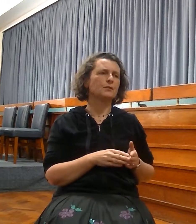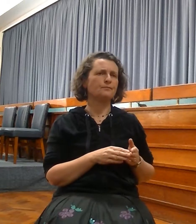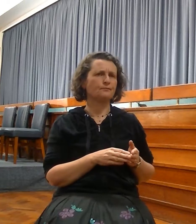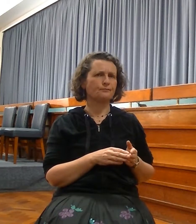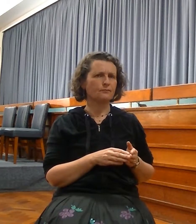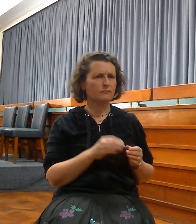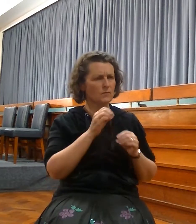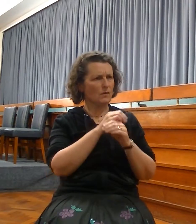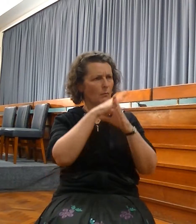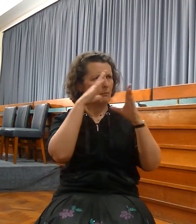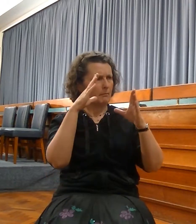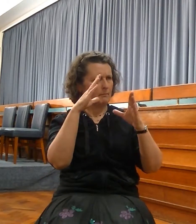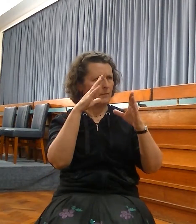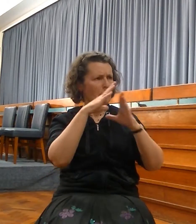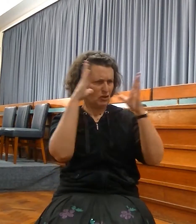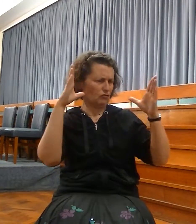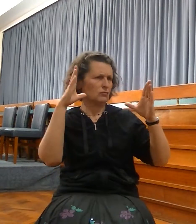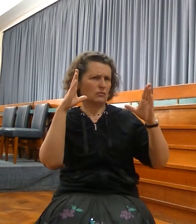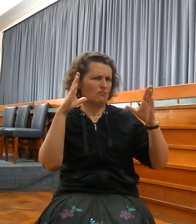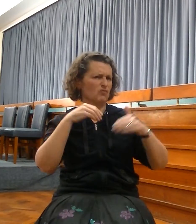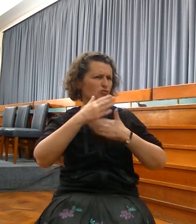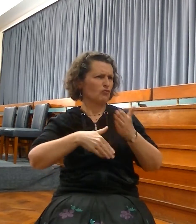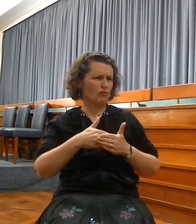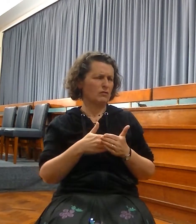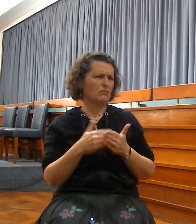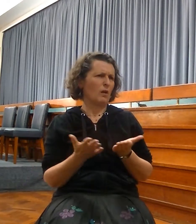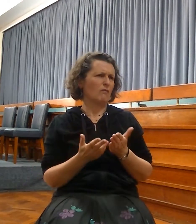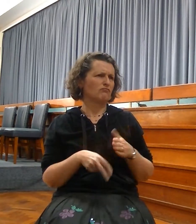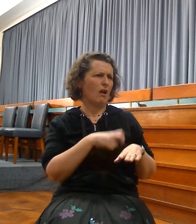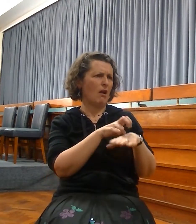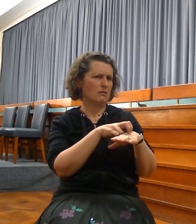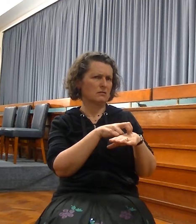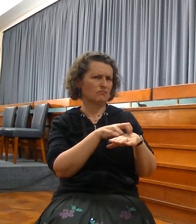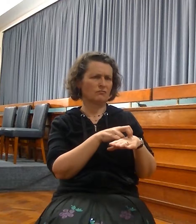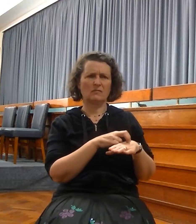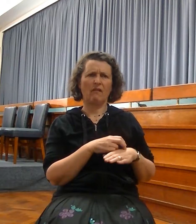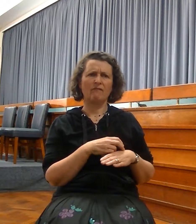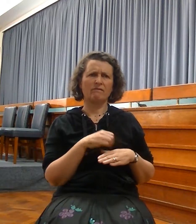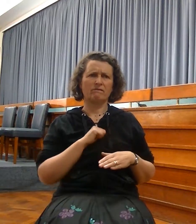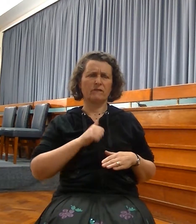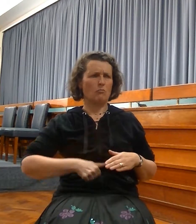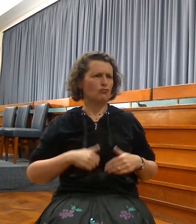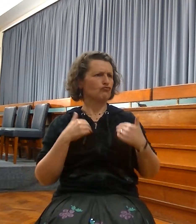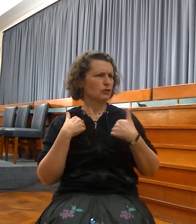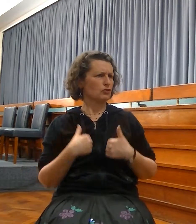story is actually set in Ireland. Who, years and years ago, said to his son, my boy,